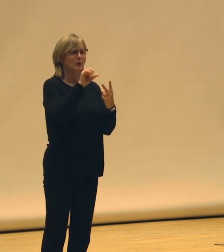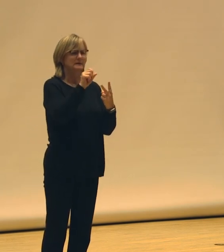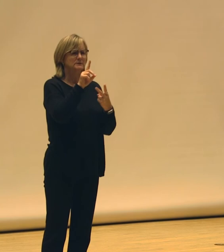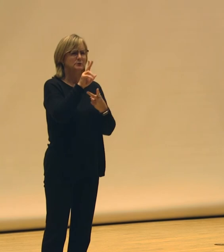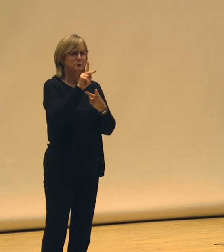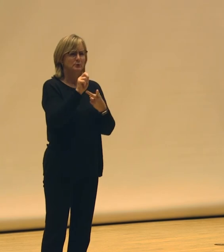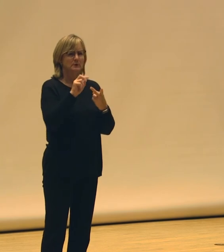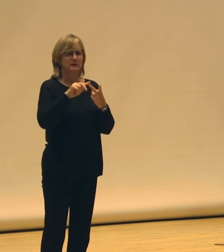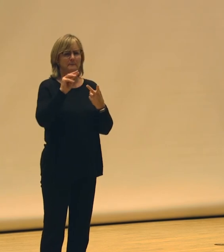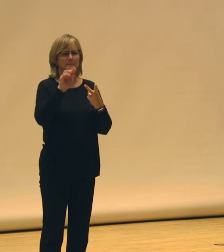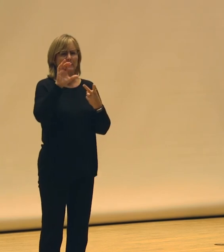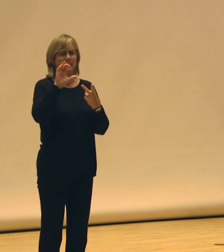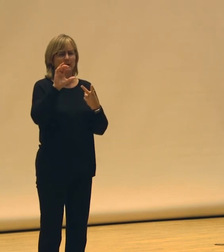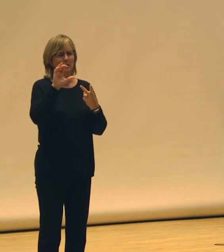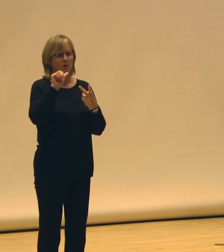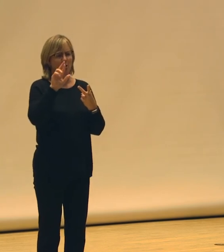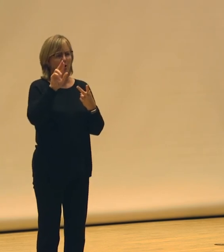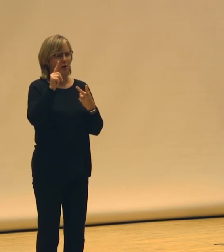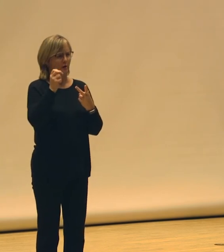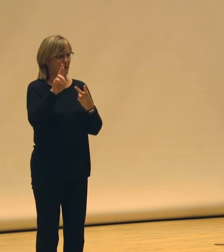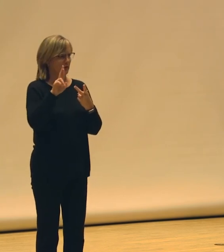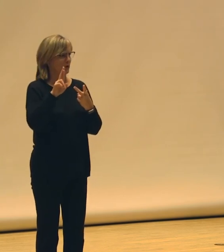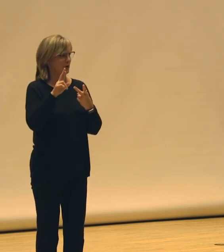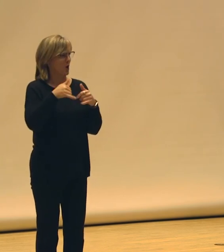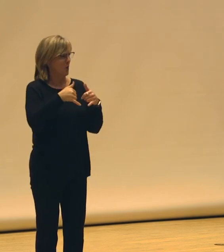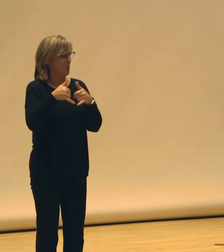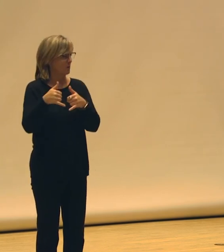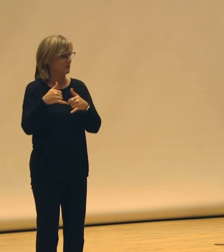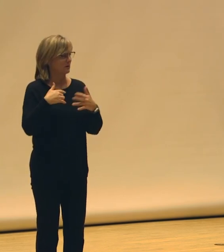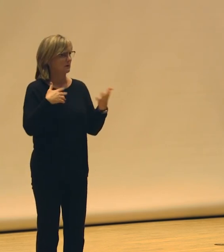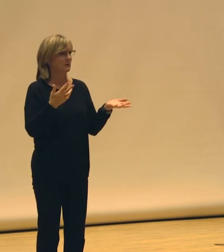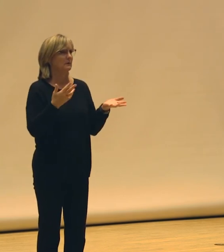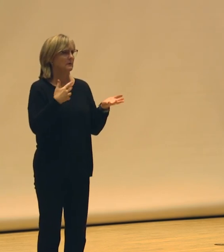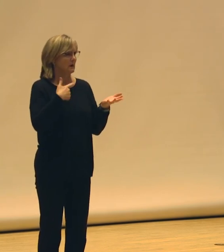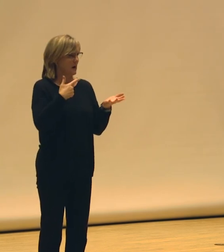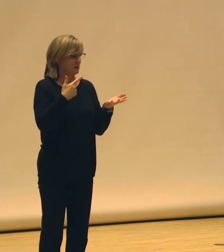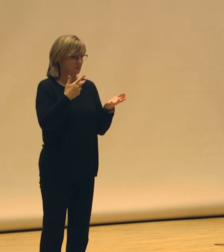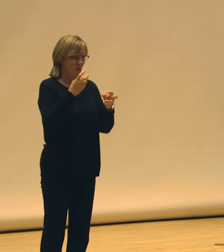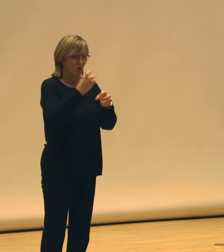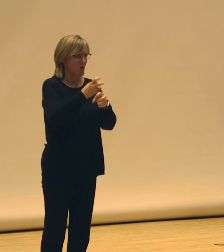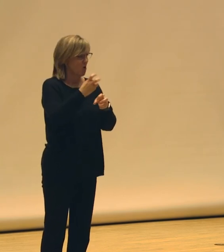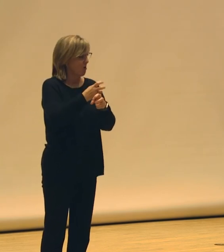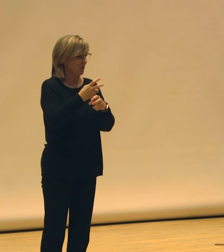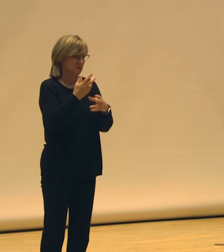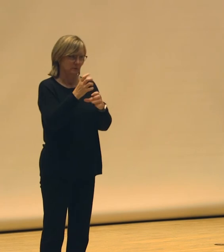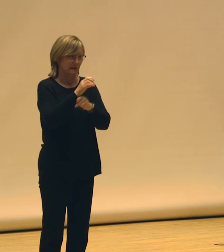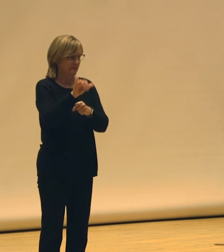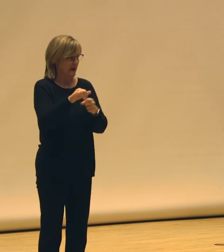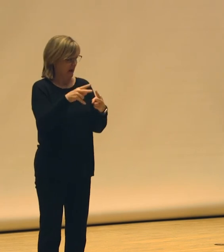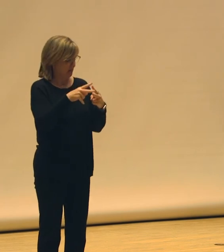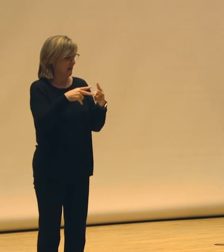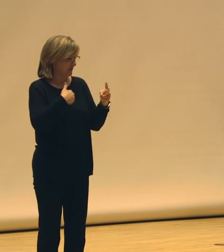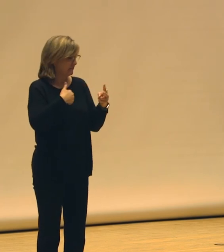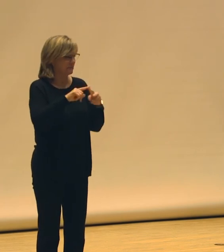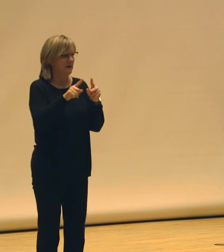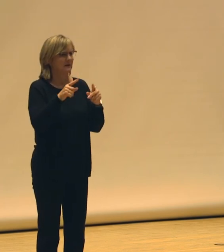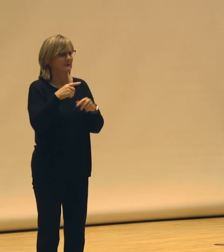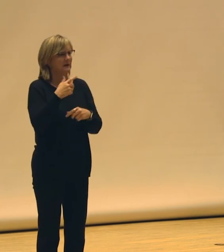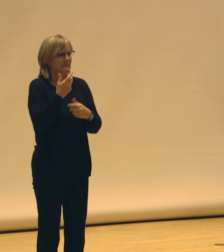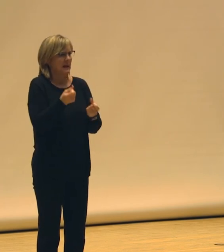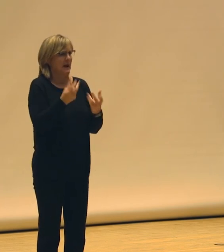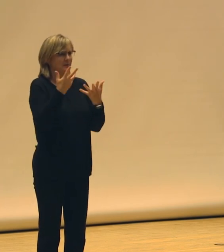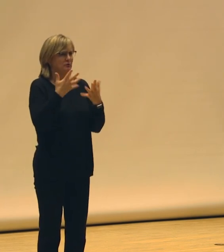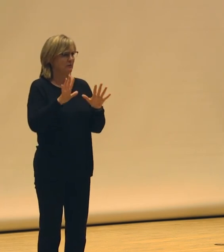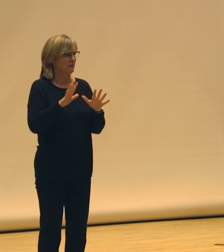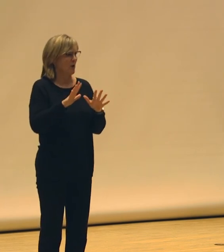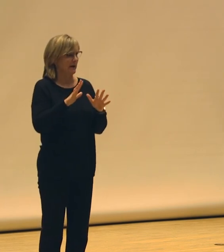the MacArthur, like, that is that. But my goddess, how hard done, how many years do you have to work to get that? You know, and how much have you already